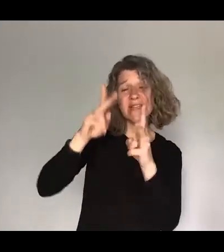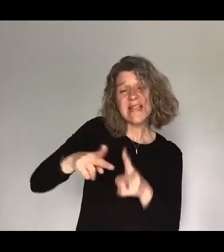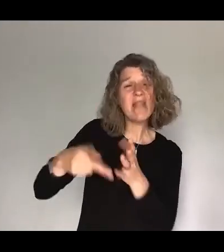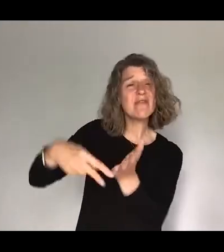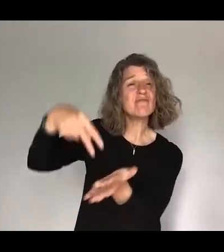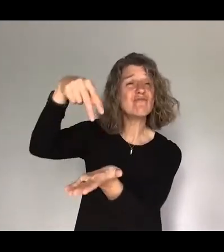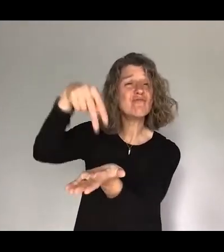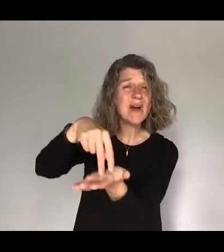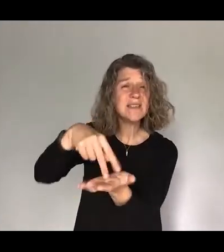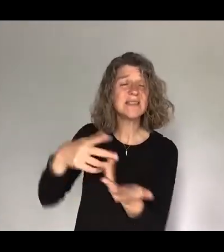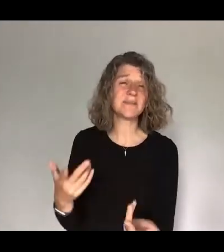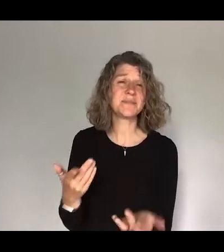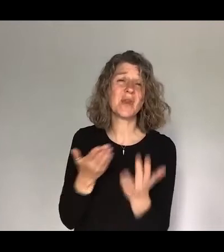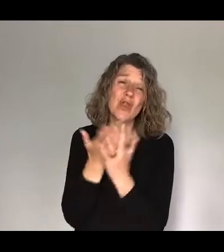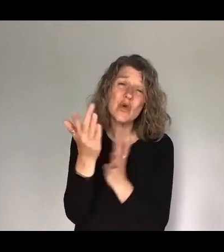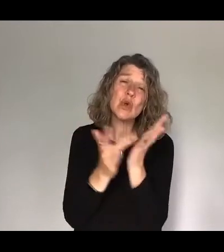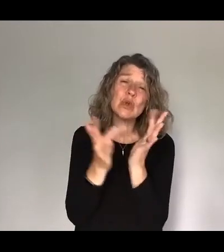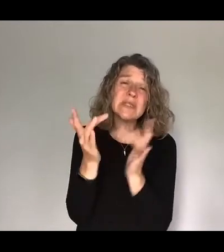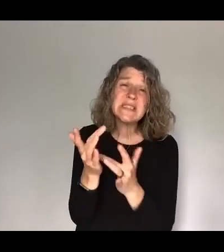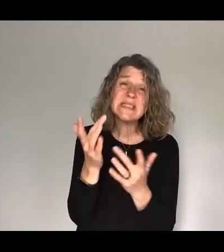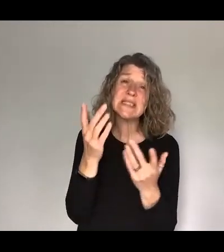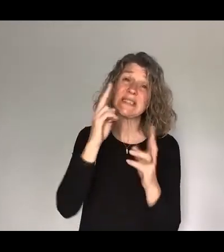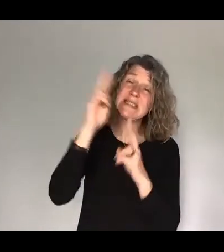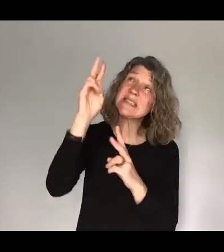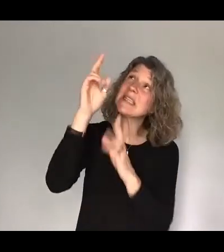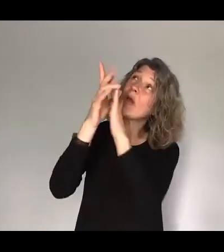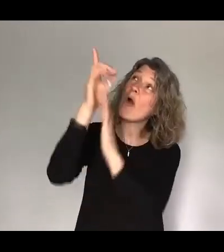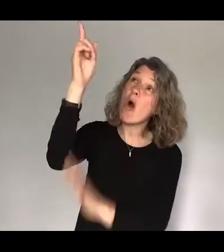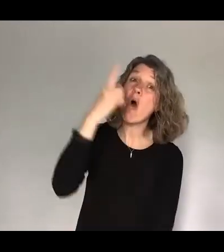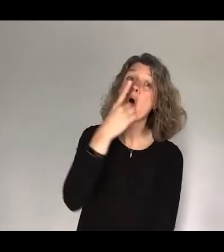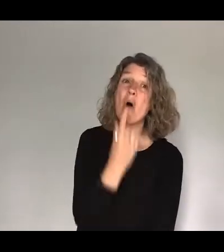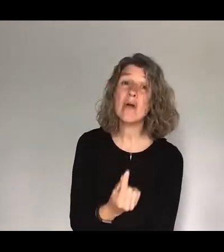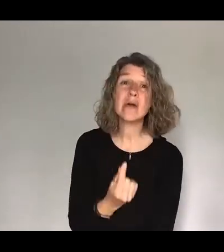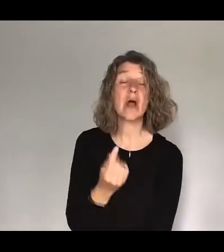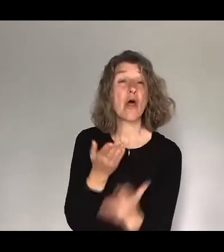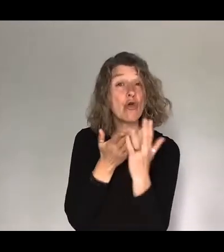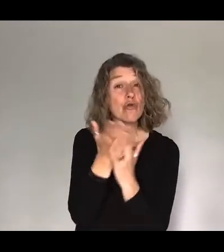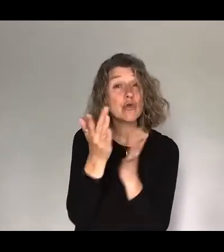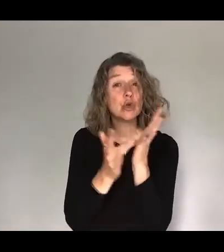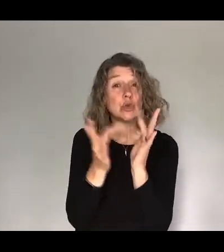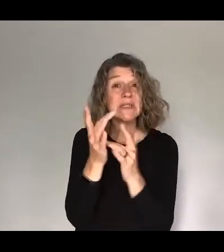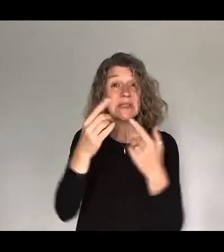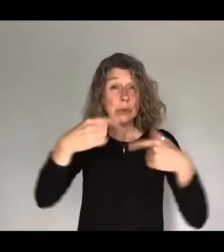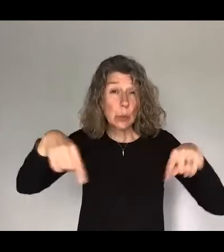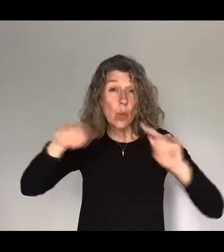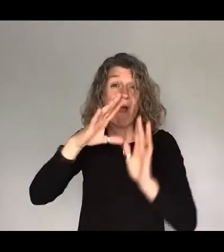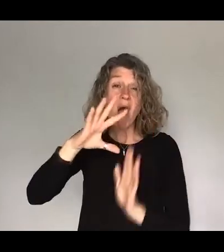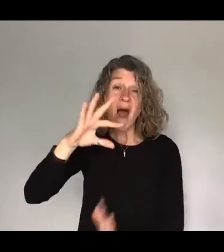through Jesus we see God through Jesus we are invited into an encounter with God